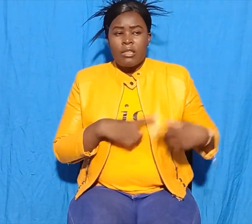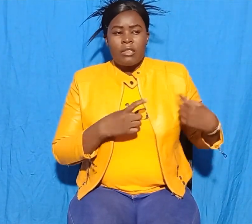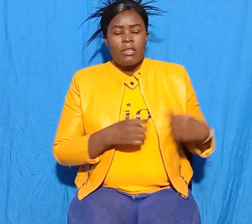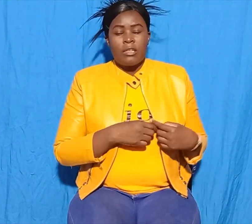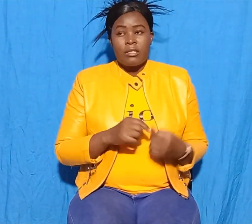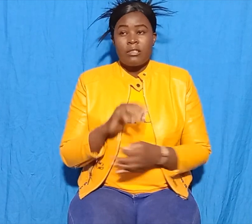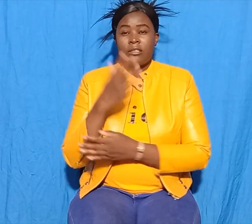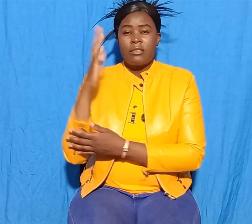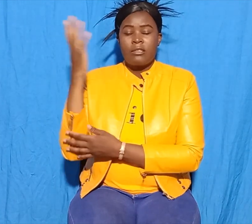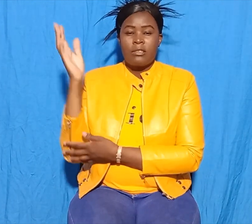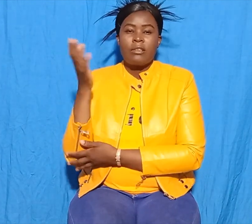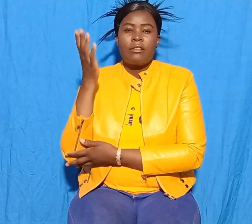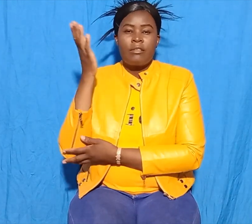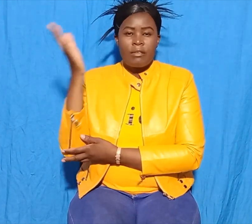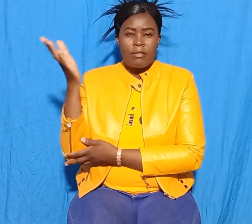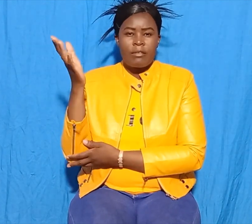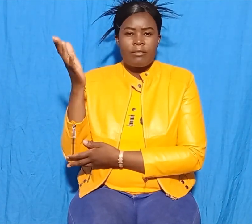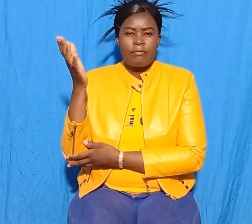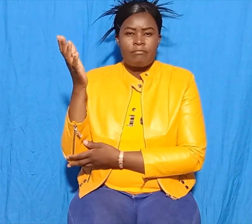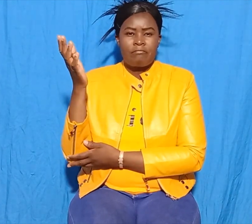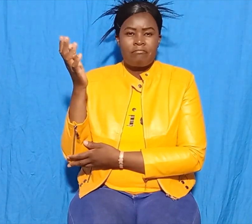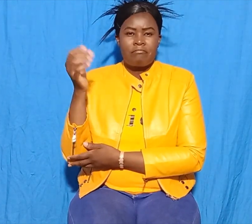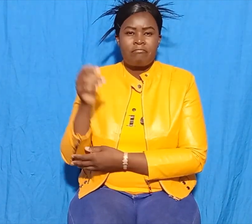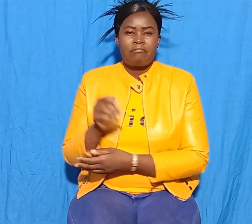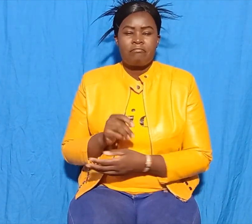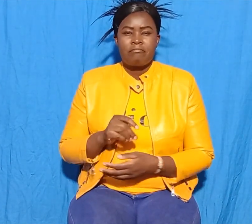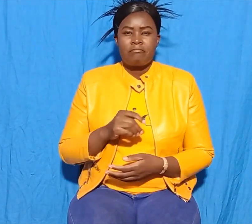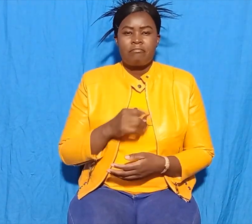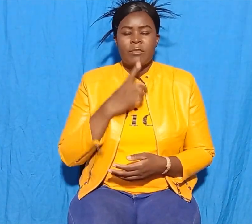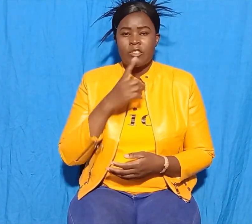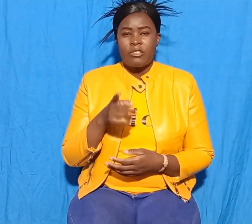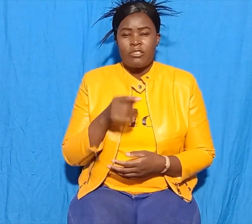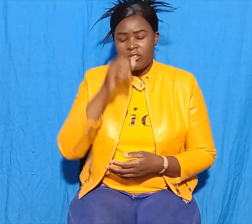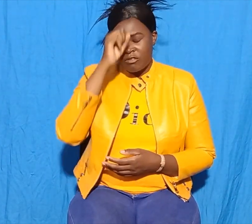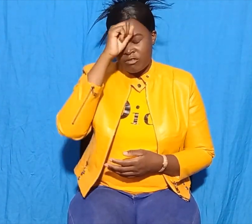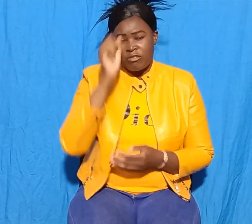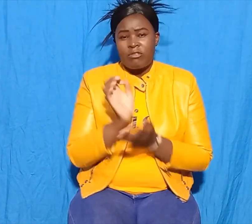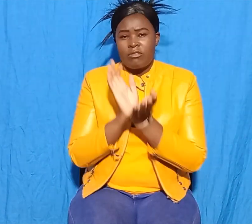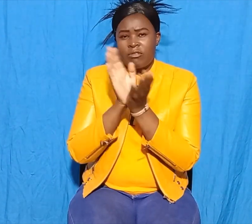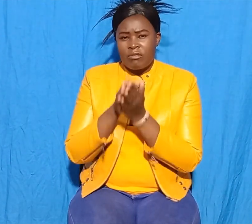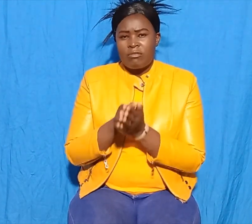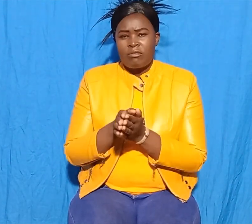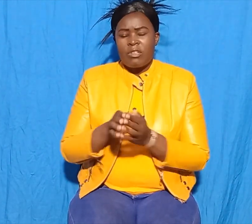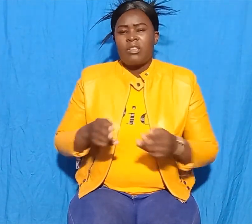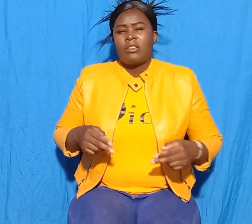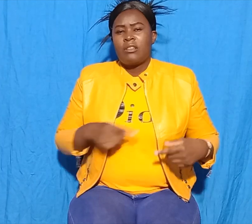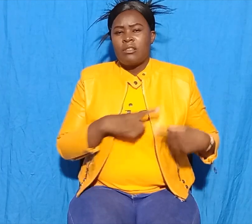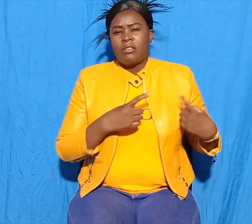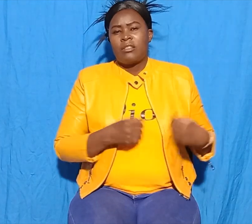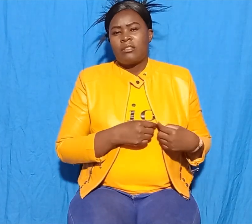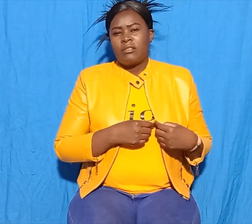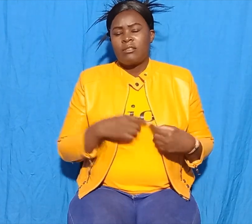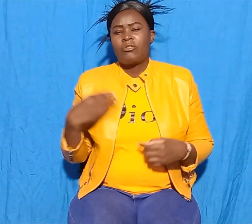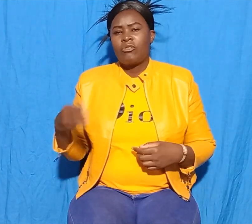in my body. It is always there, shouted the monkey. And you go away.